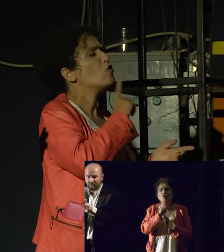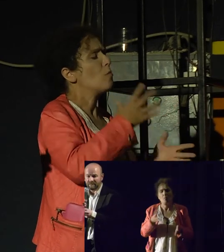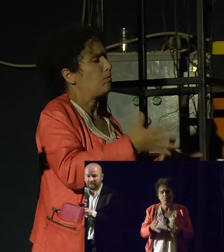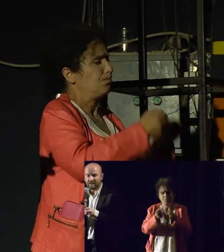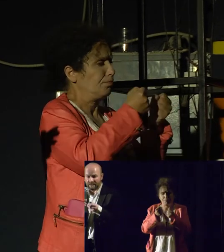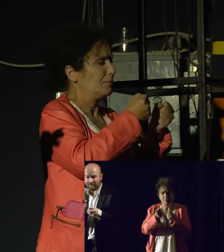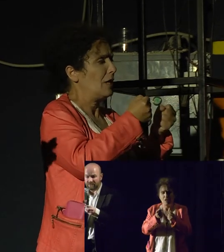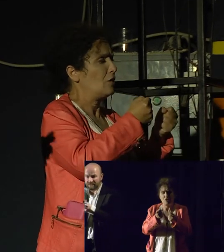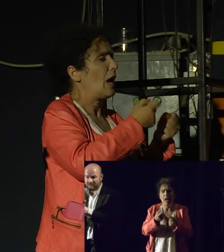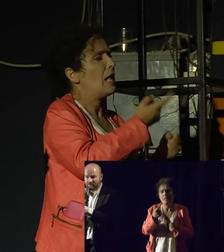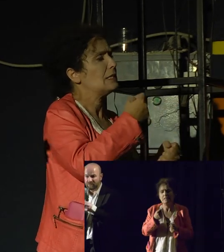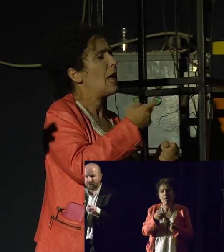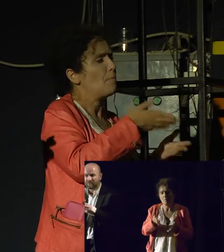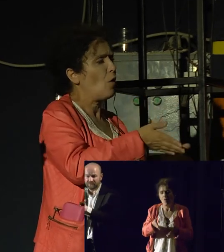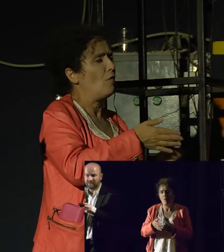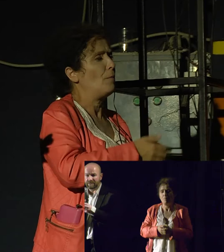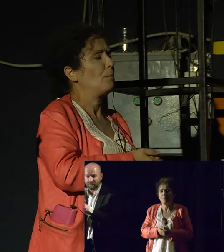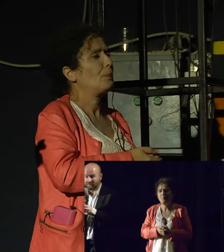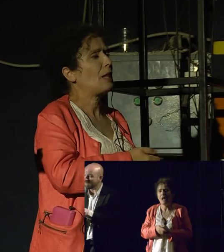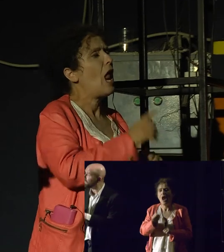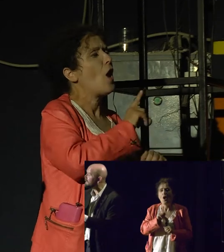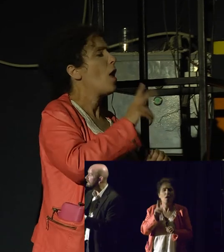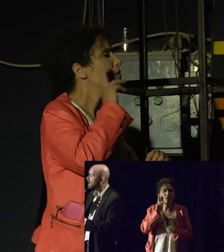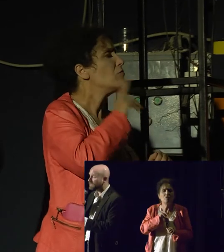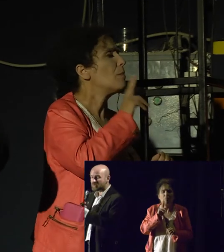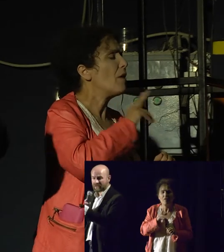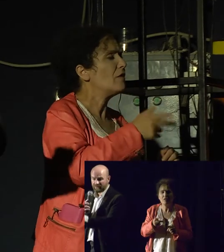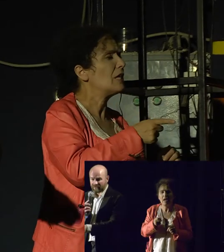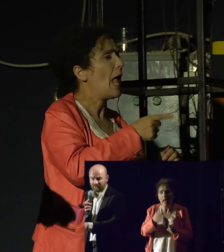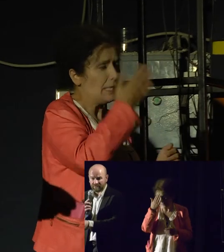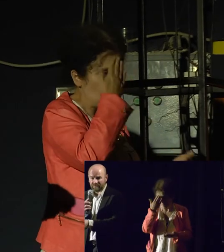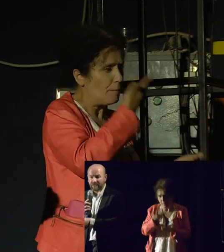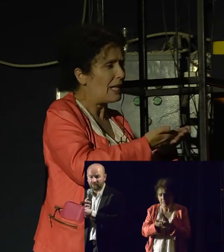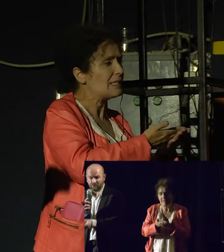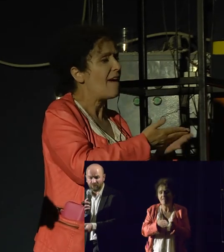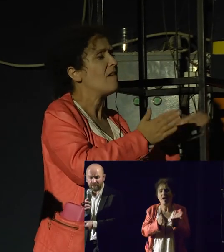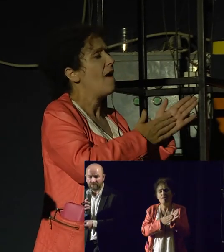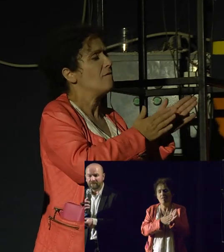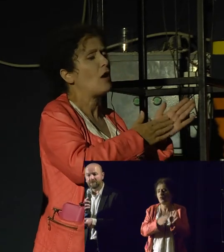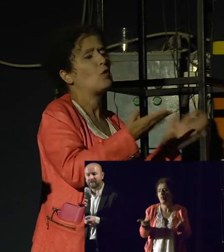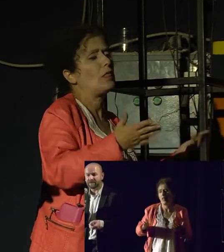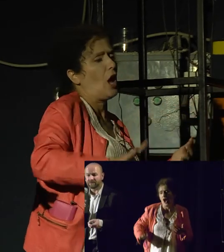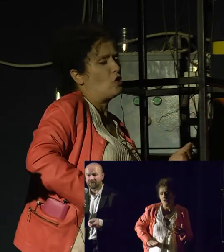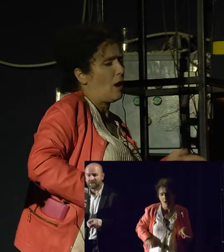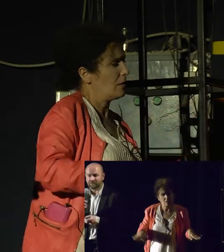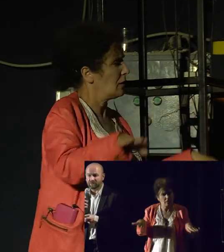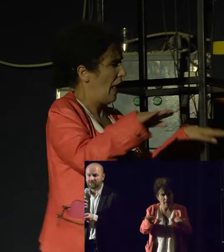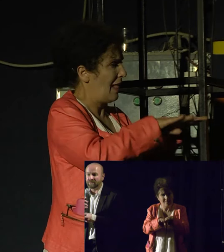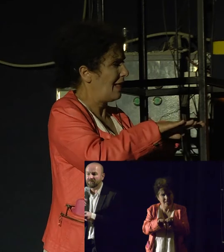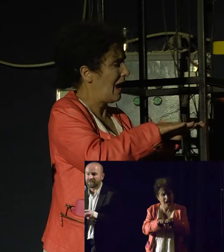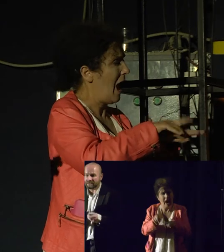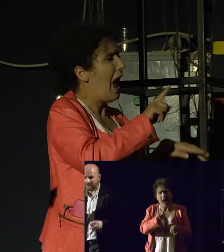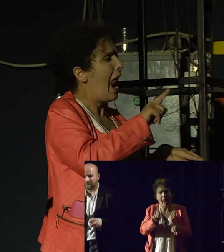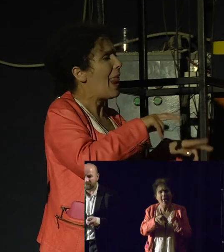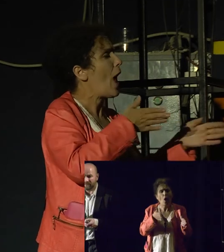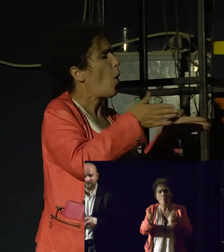fact that women and men are equal, not simply complementary, a huge campaign appeared out of nowhere. The Bulgarian colleagues were caught